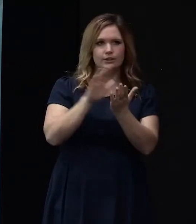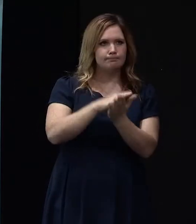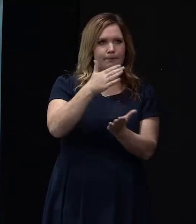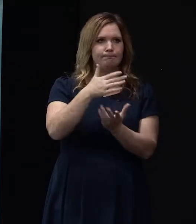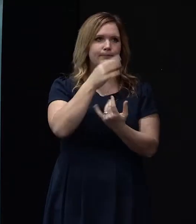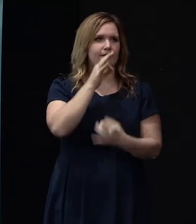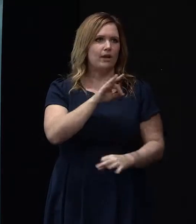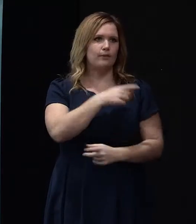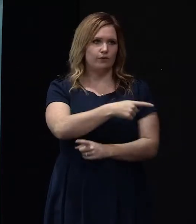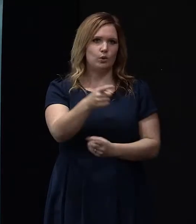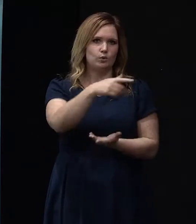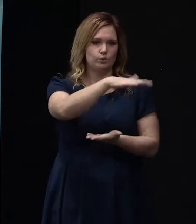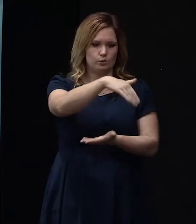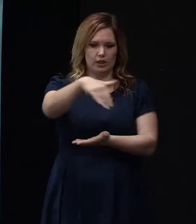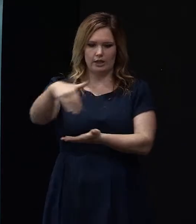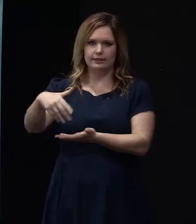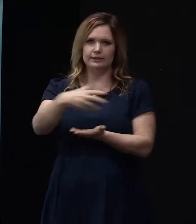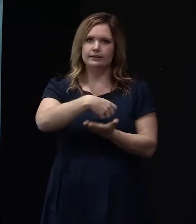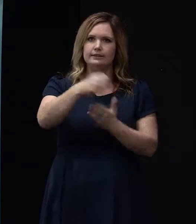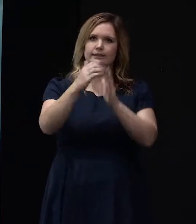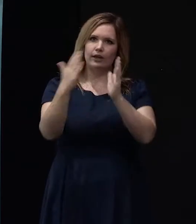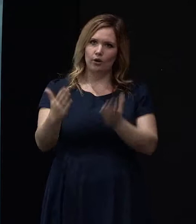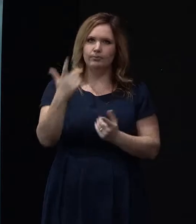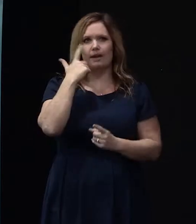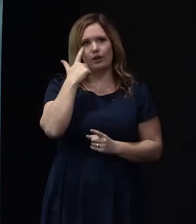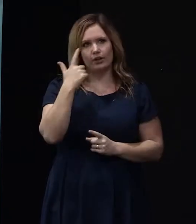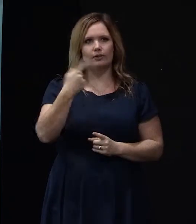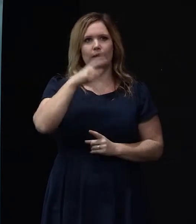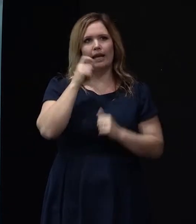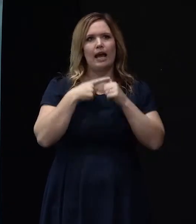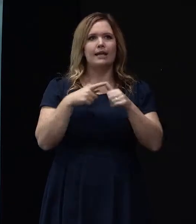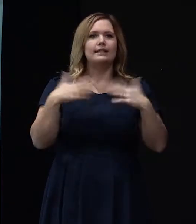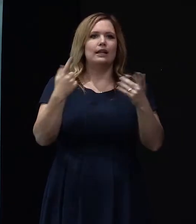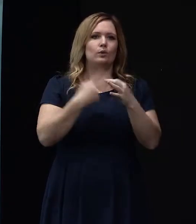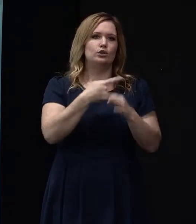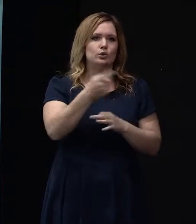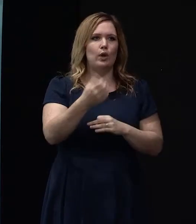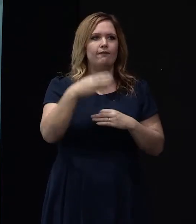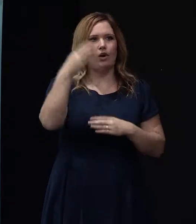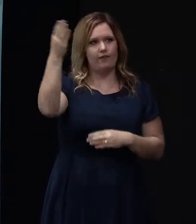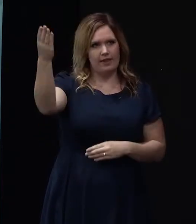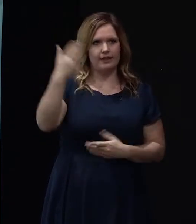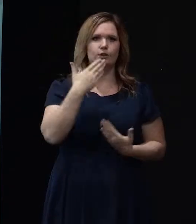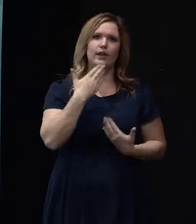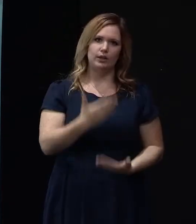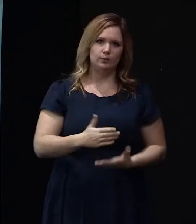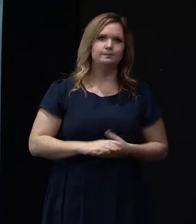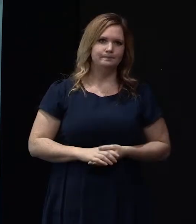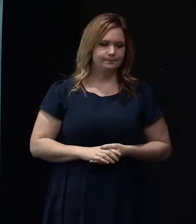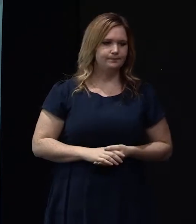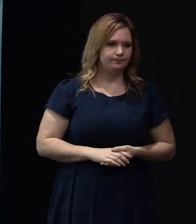for you to pick up and take away or to look at and we can answer any questions that you might have there. So thank you very much.